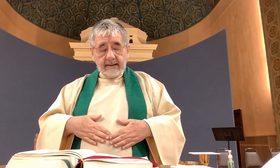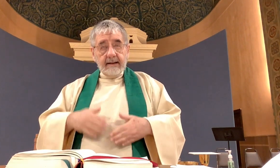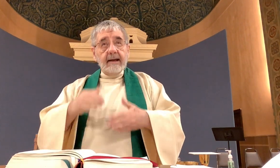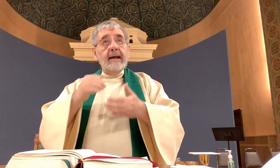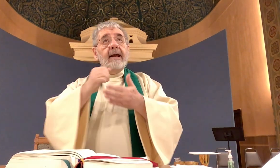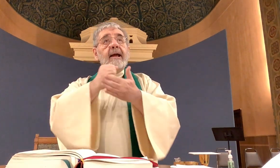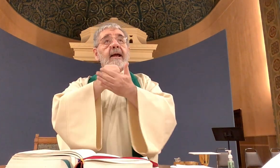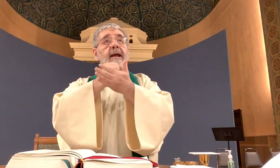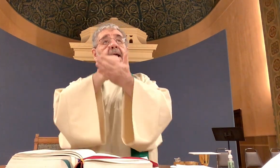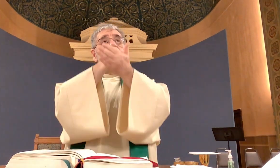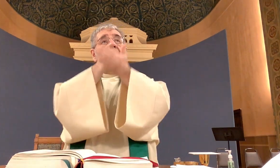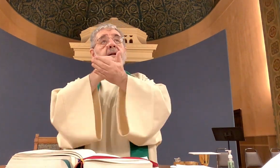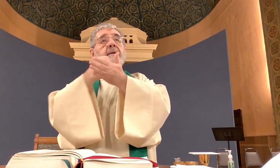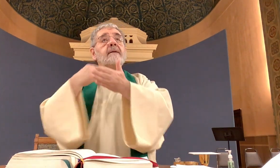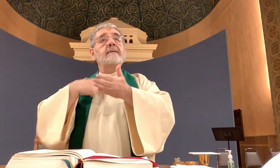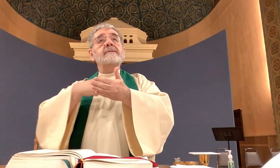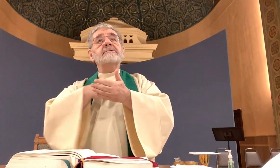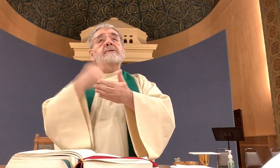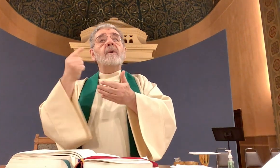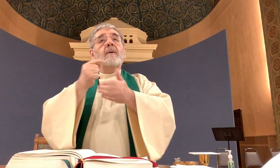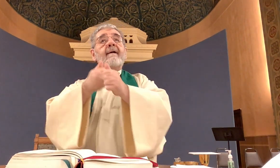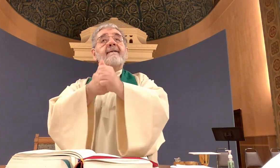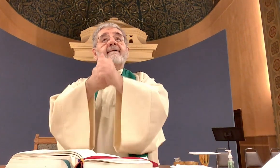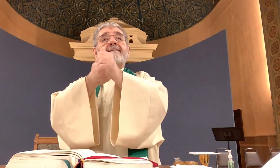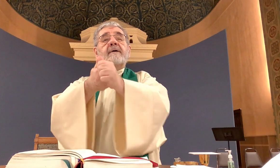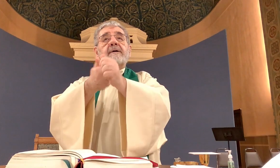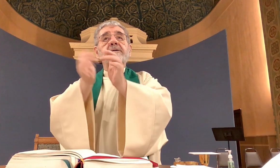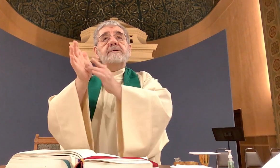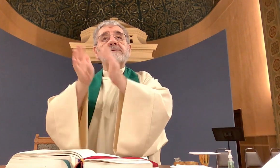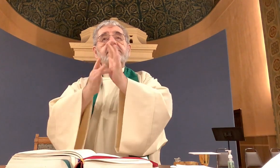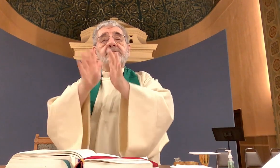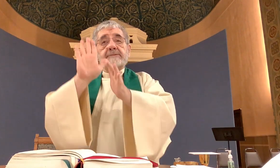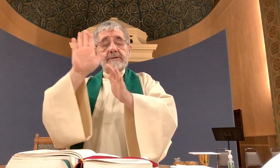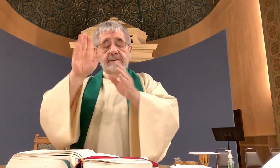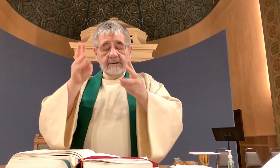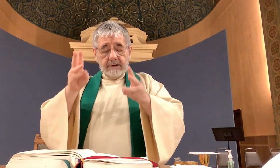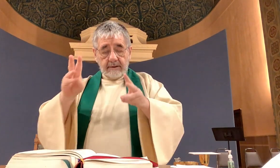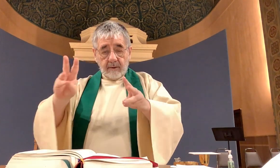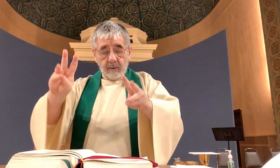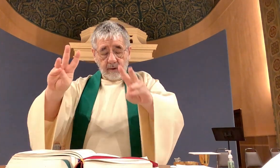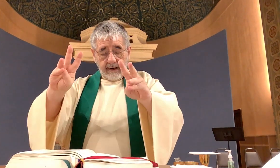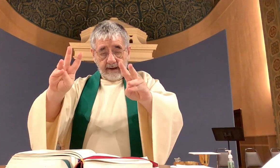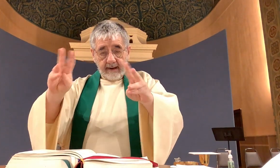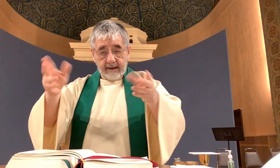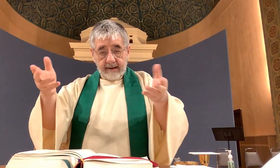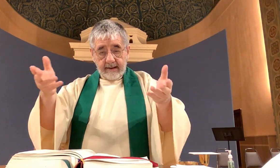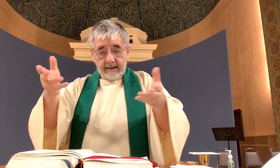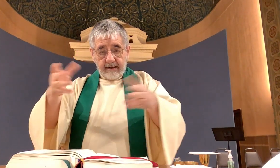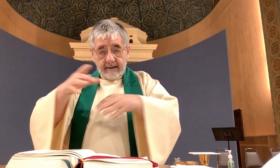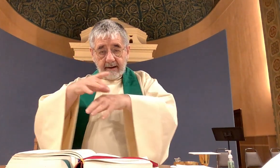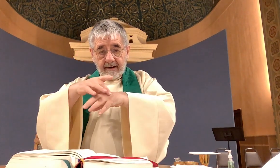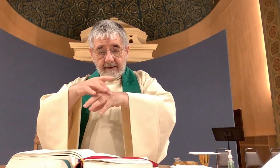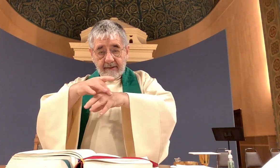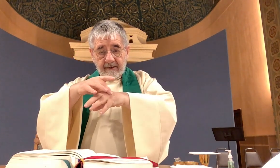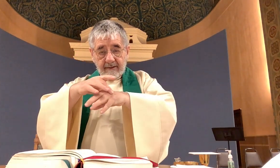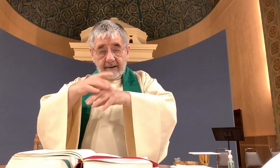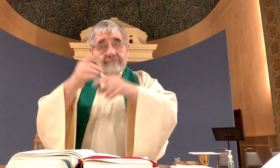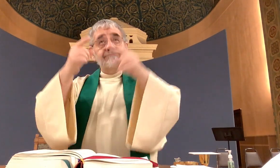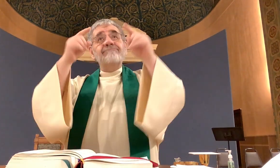help us to always follow in Christ's way here on earth until we